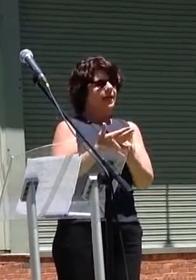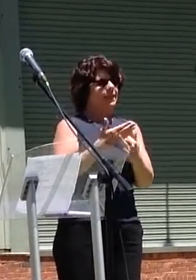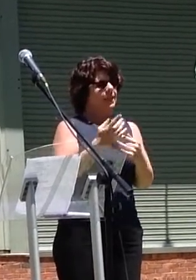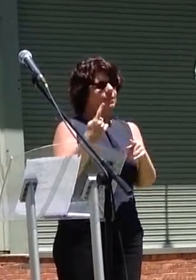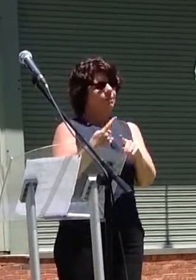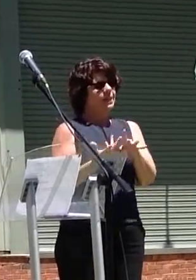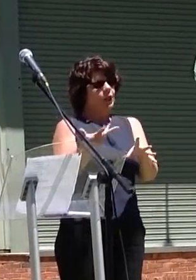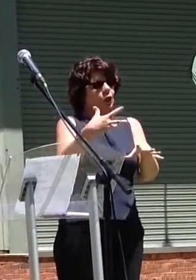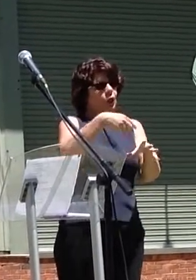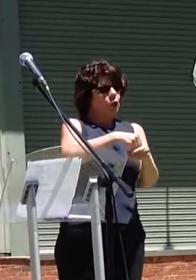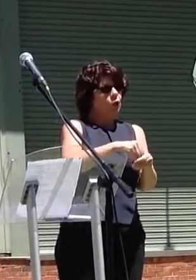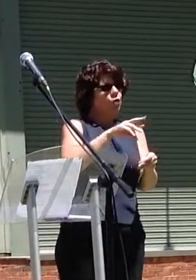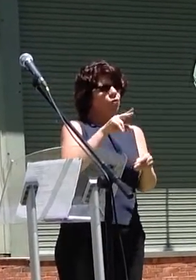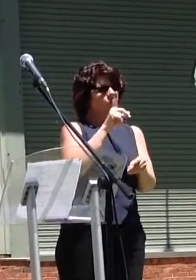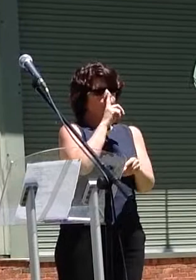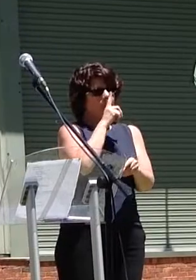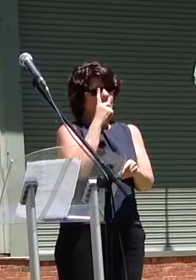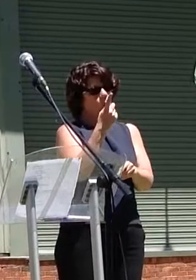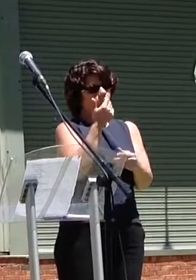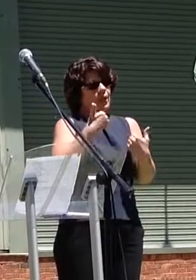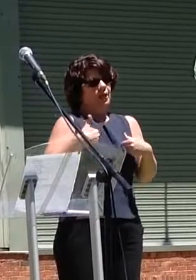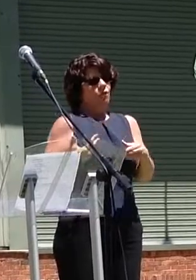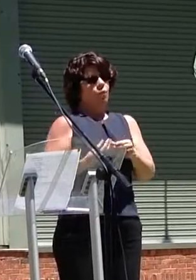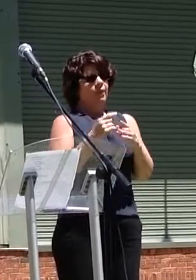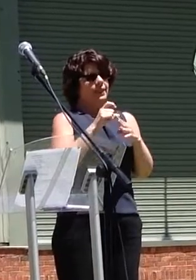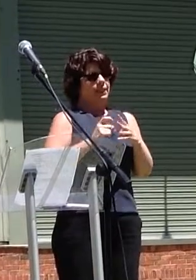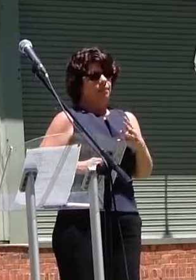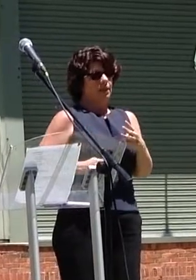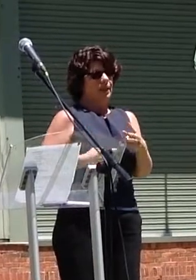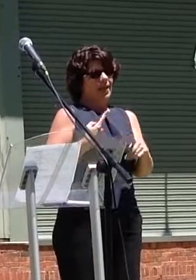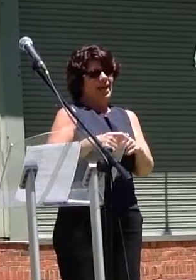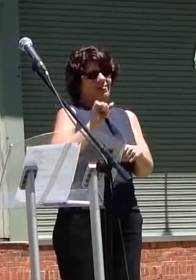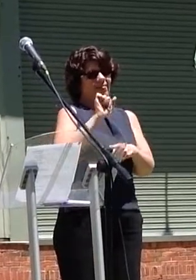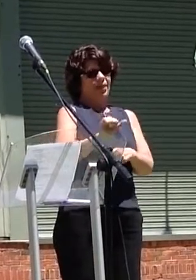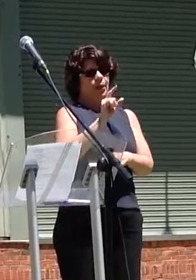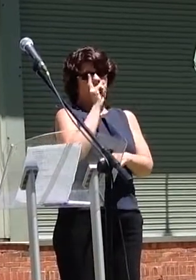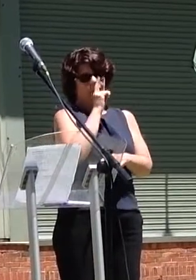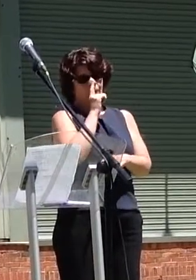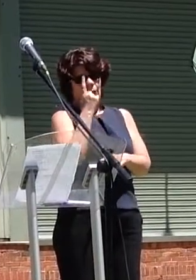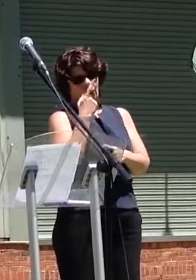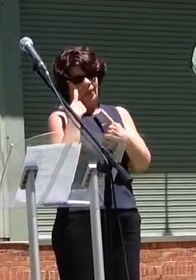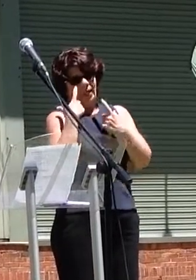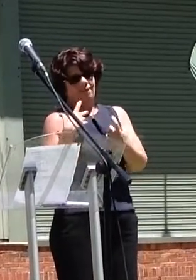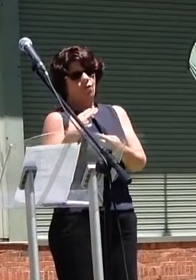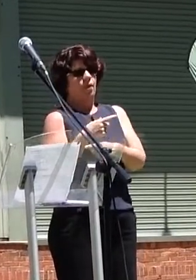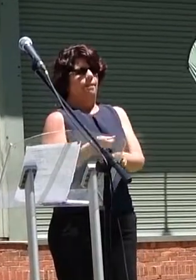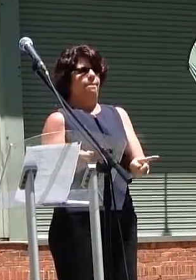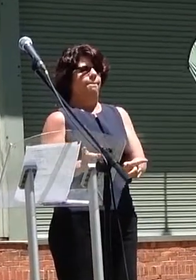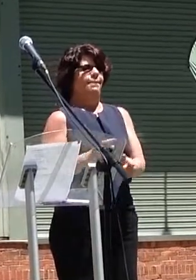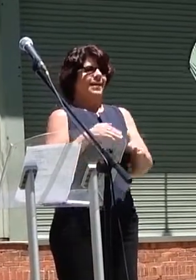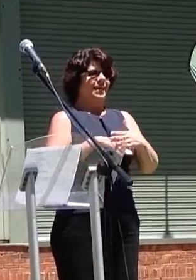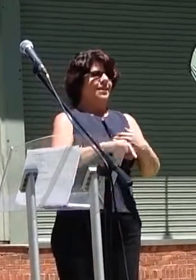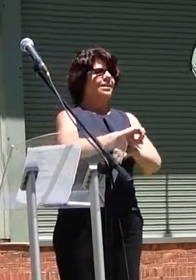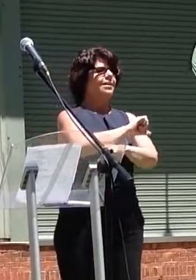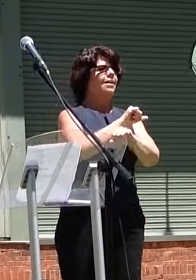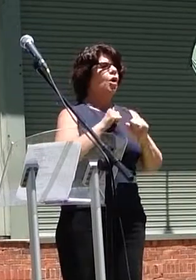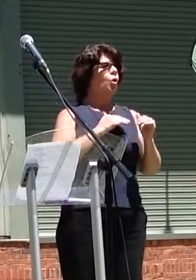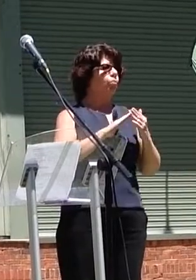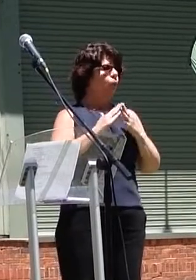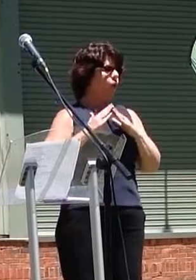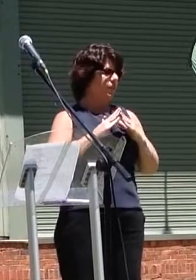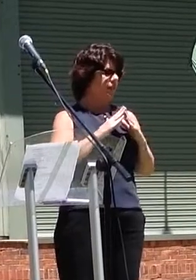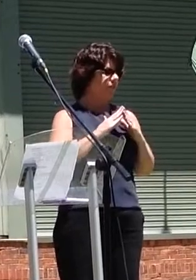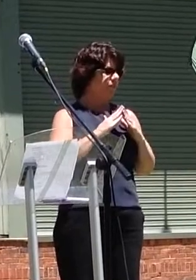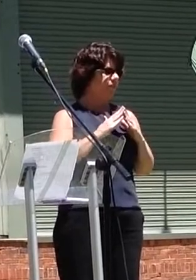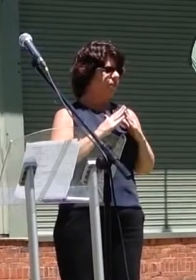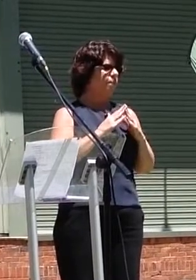inclusion for people living with a disability and their carers also within our community. Council's Universal